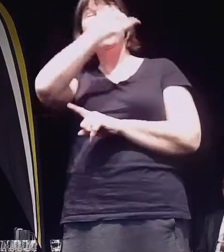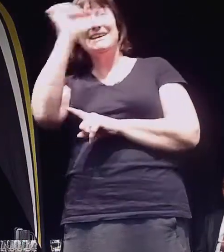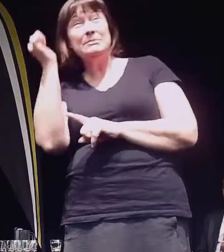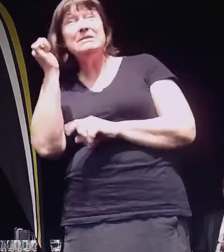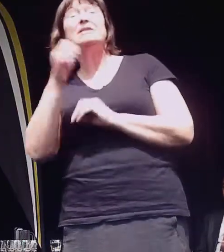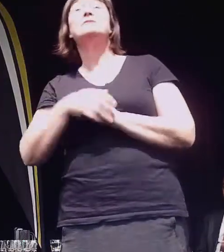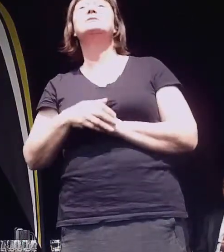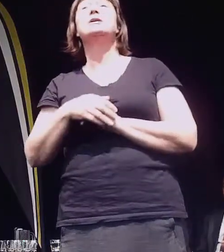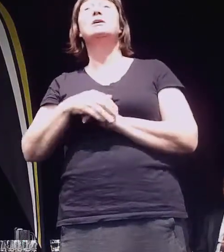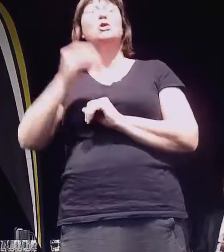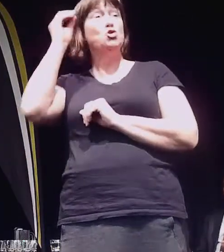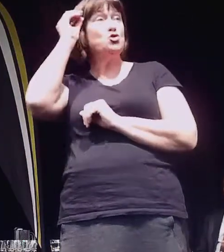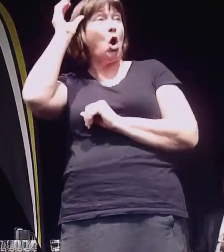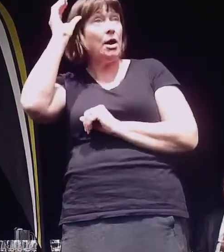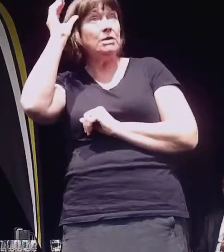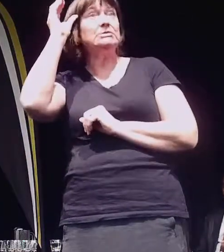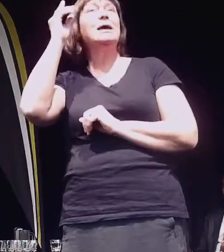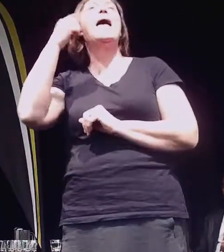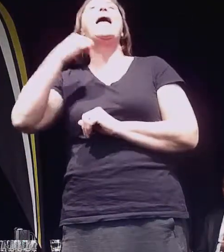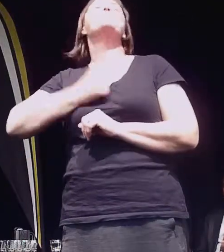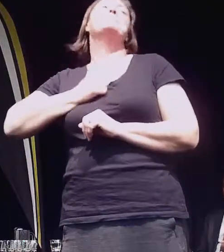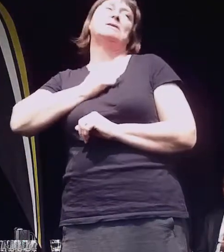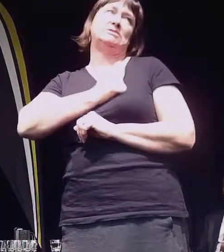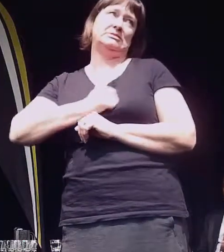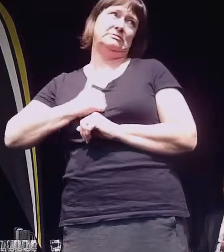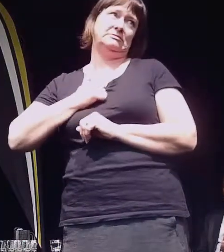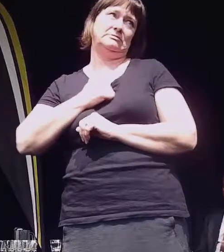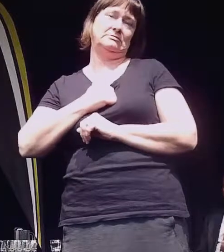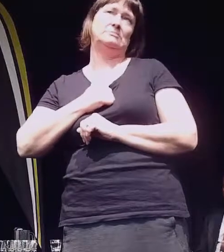I can bring knowledge and I can bring passion to the role.